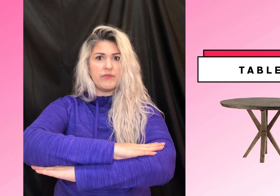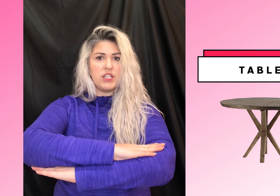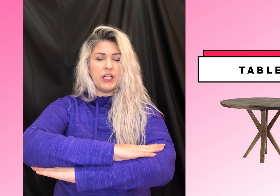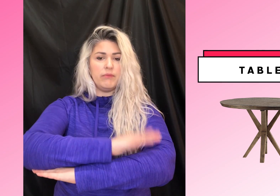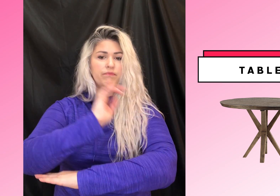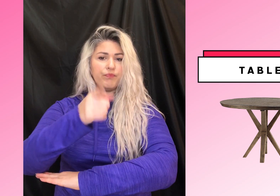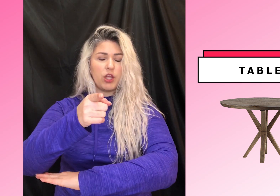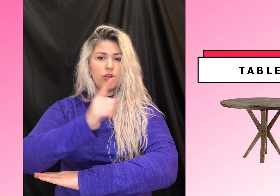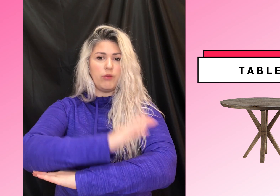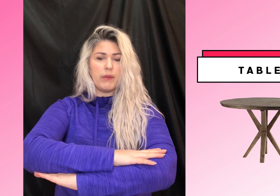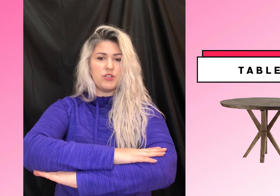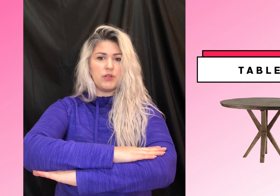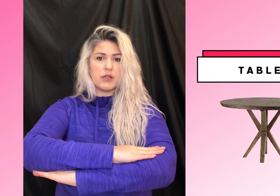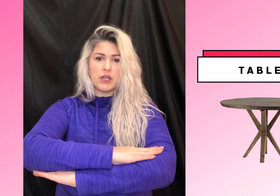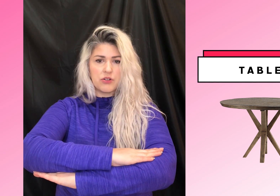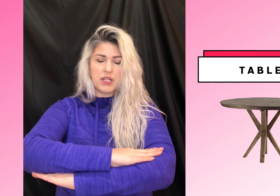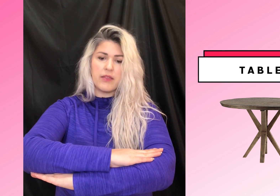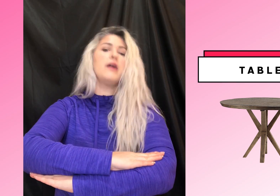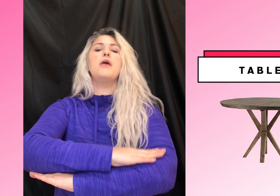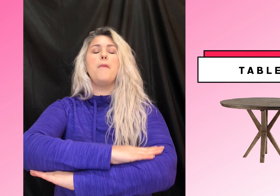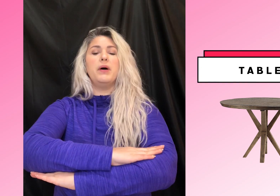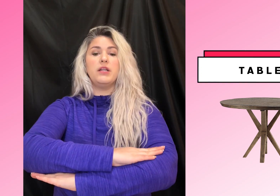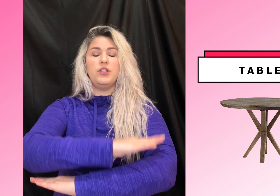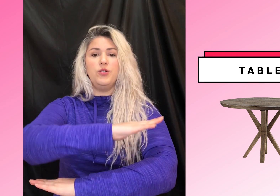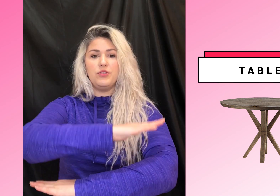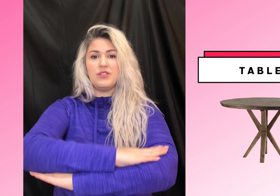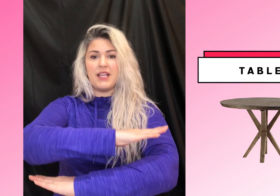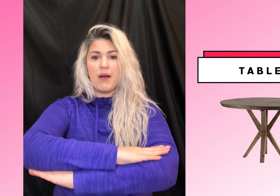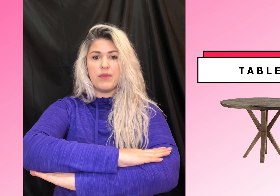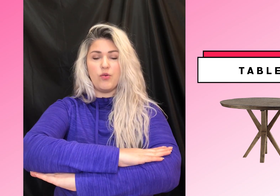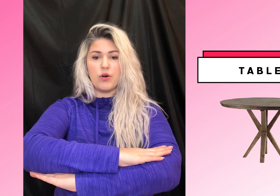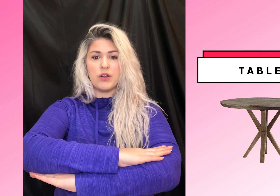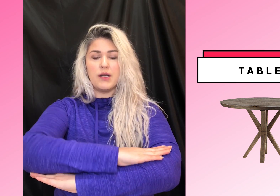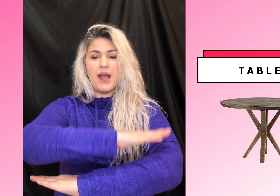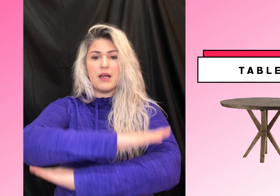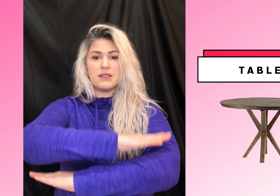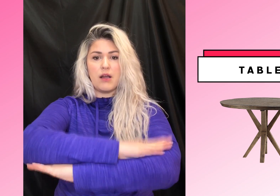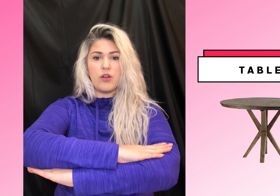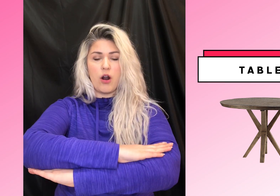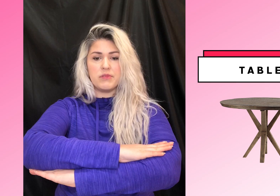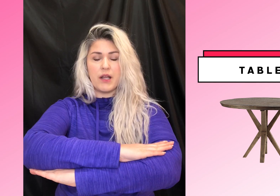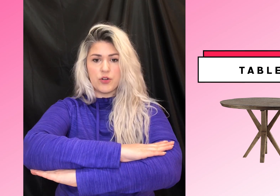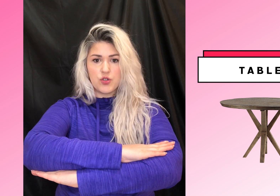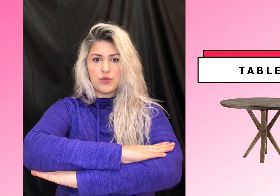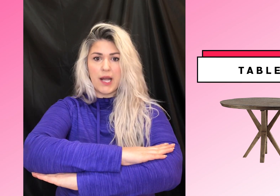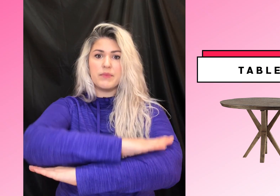of Dini. You may be too young to understand that, but you tap your hands, your arms together two times